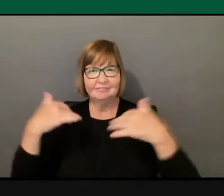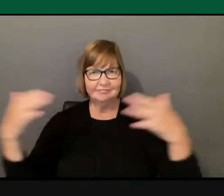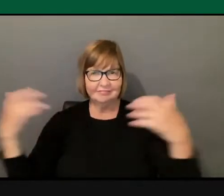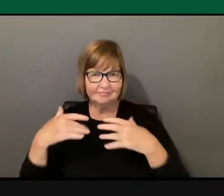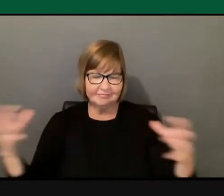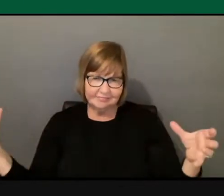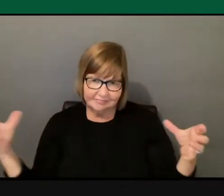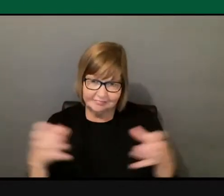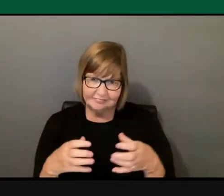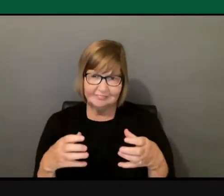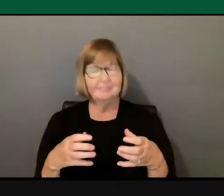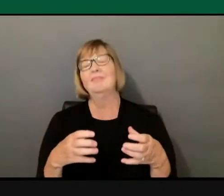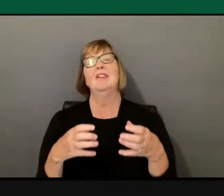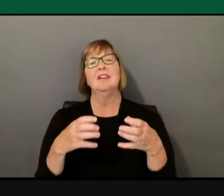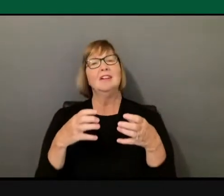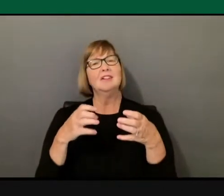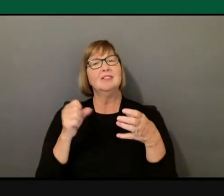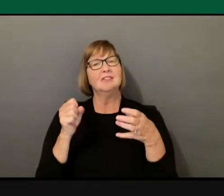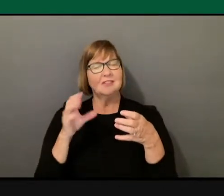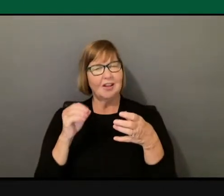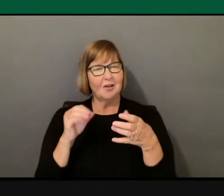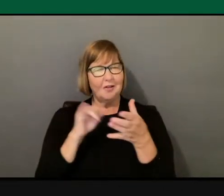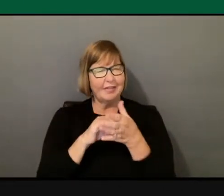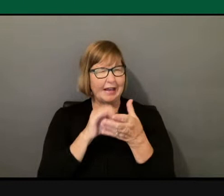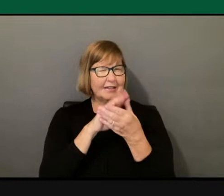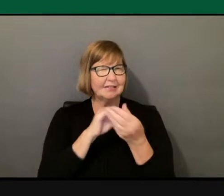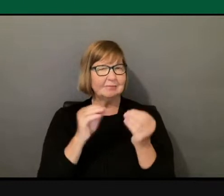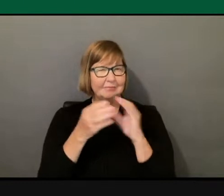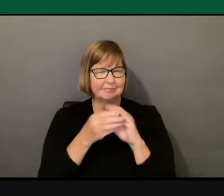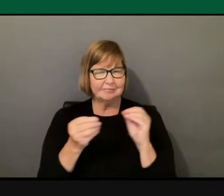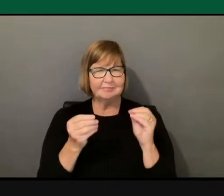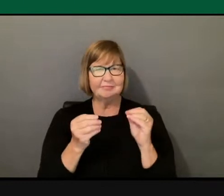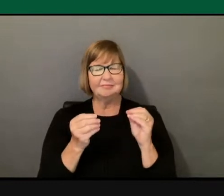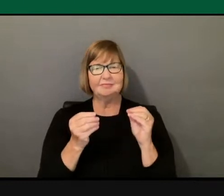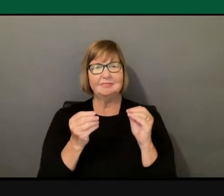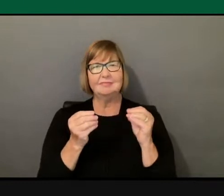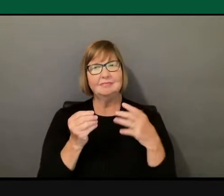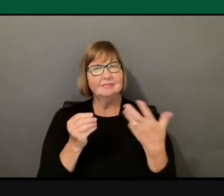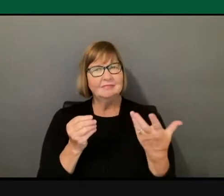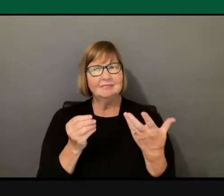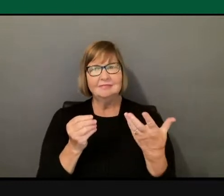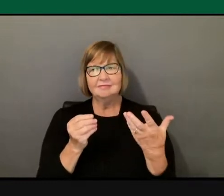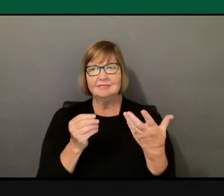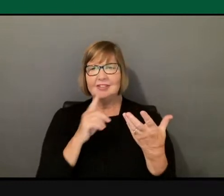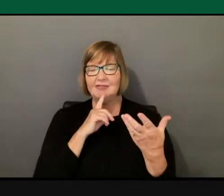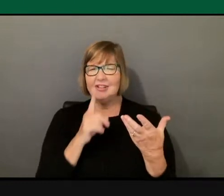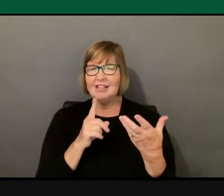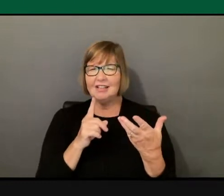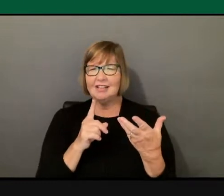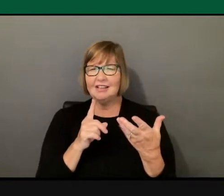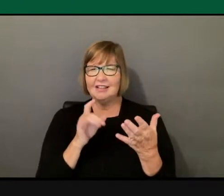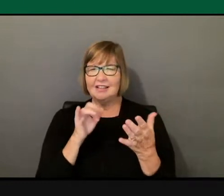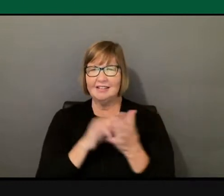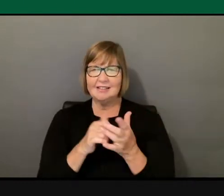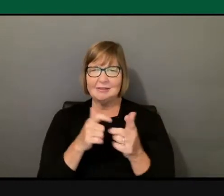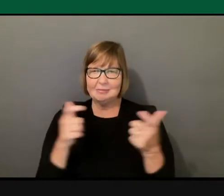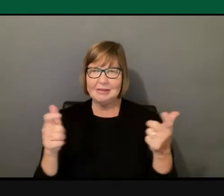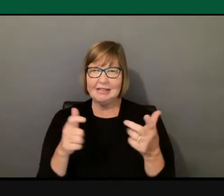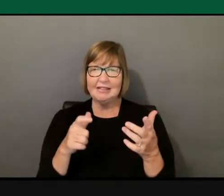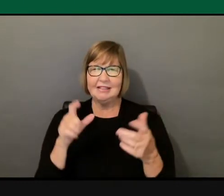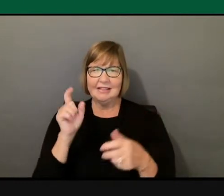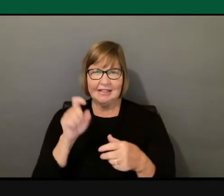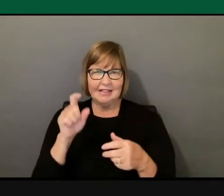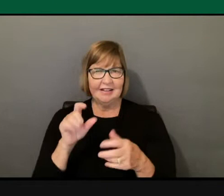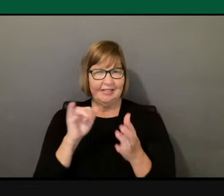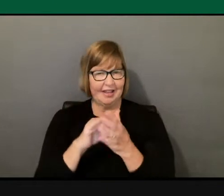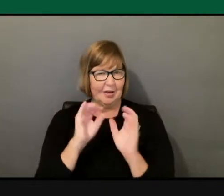messaging. And it also, I mean, there was clearly a need because the organization grew very, very quickly. And